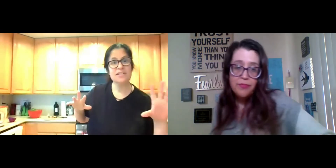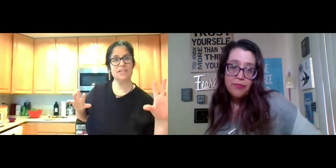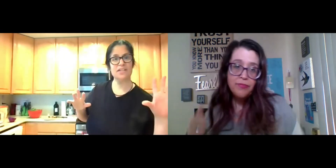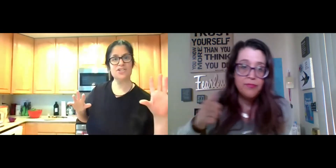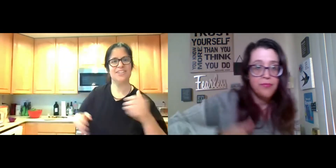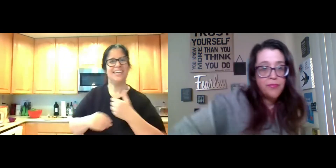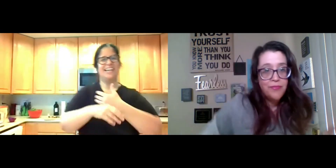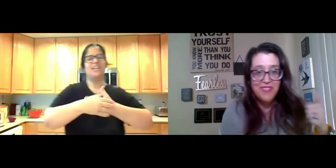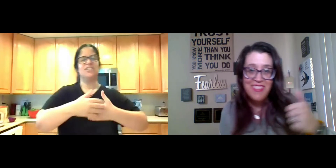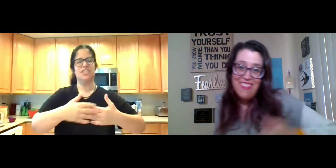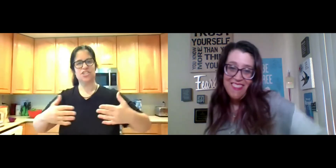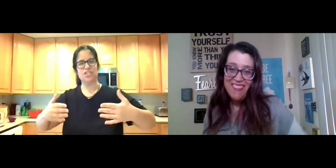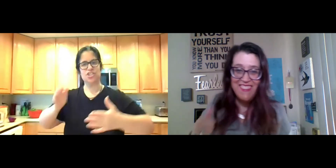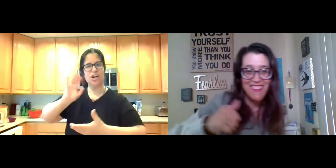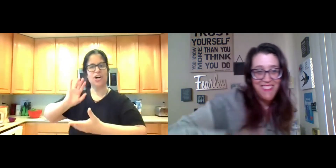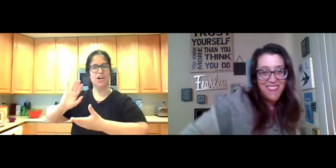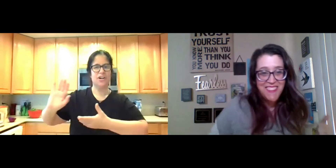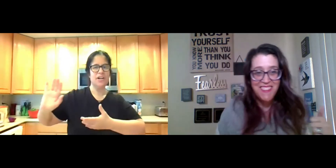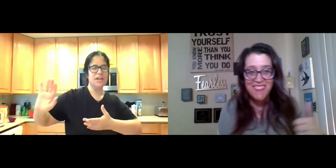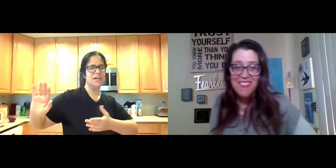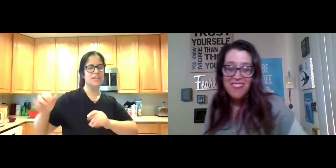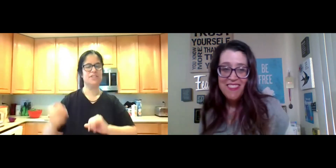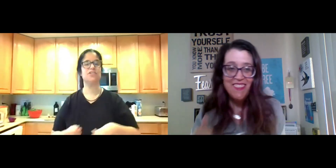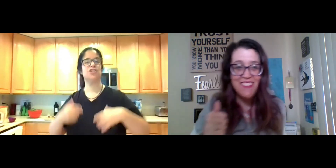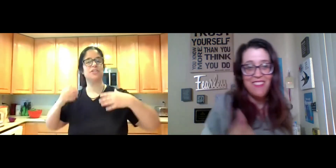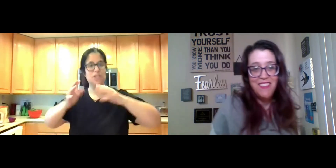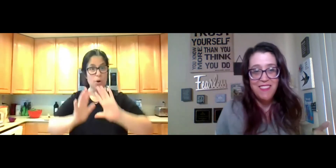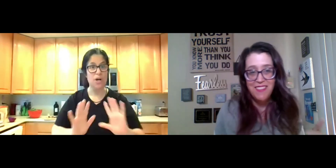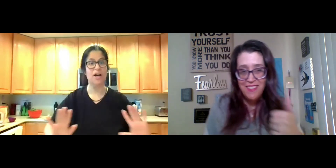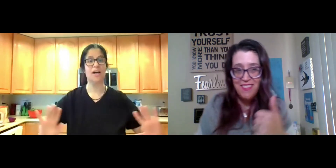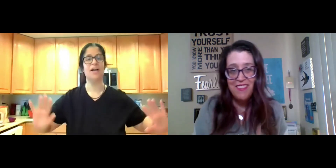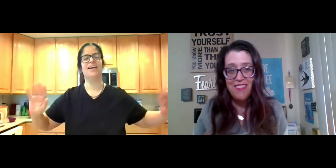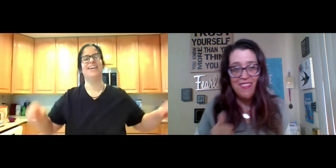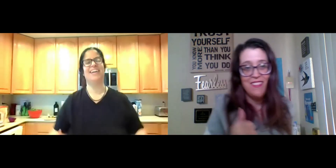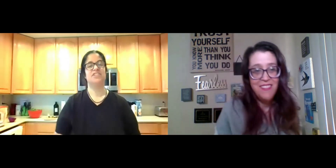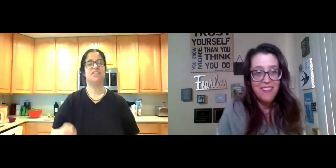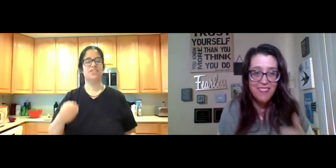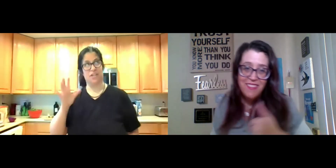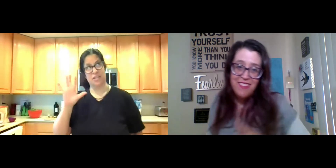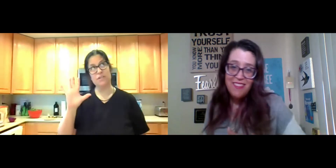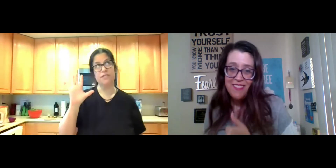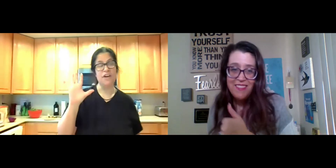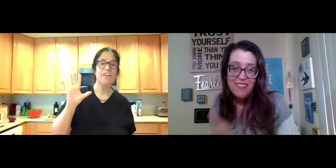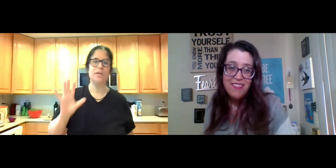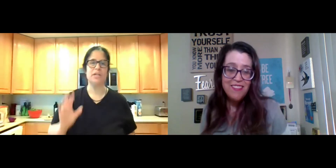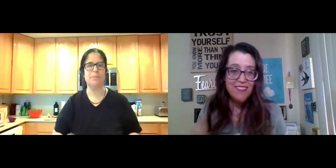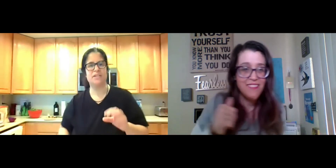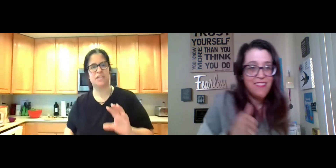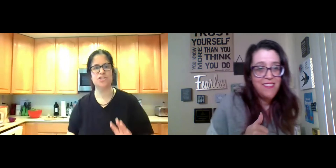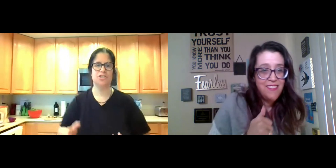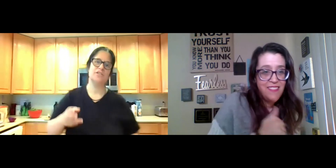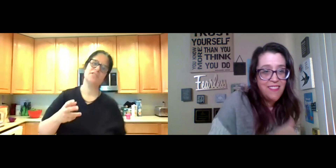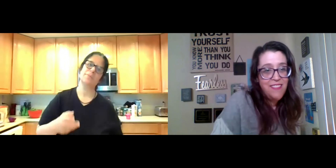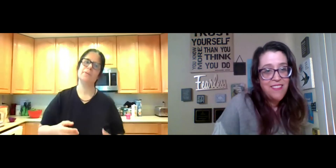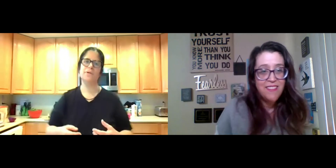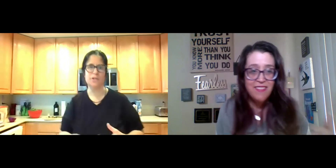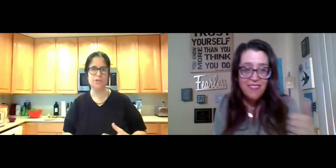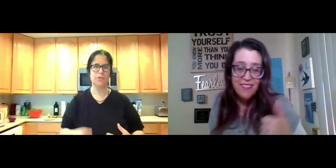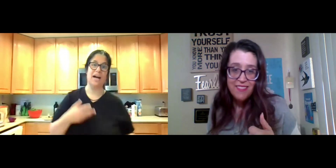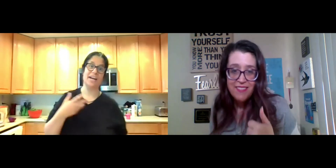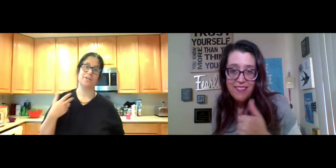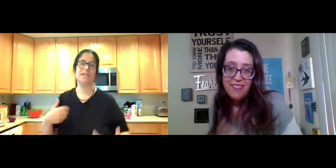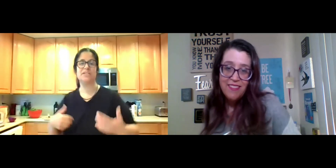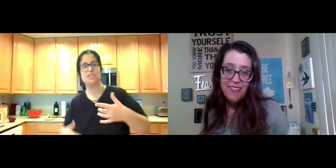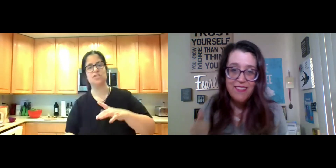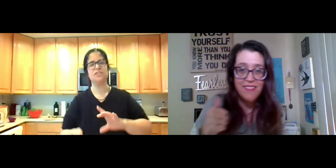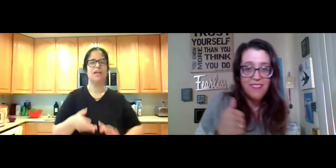me dancing in the kitchen, teaching Qigong, teaching yoga, teaching, giving five minute meditations that people can